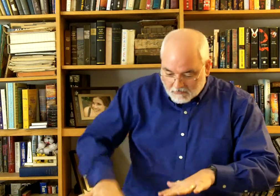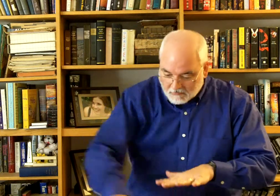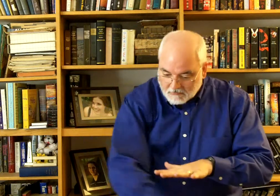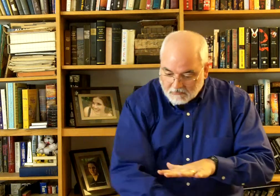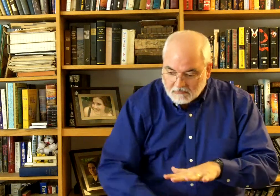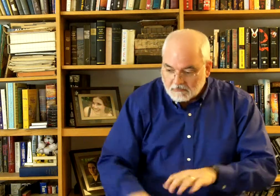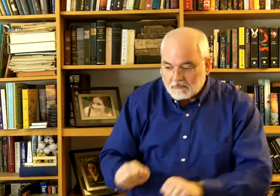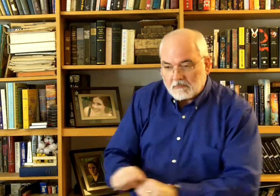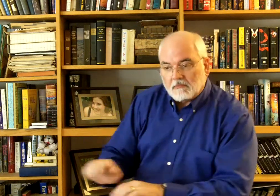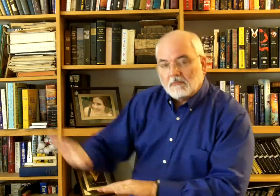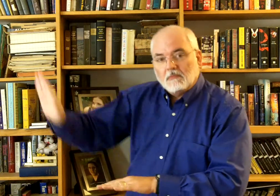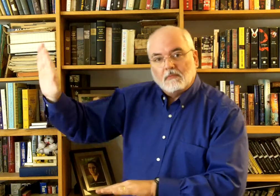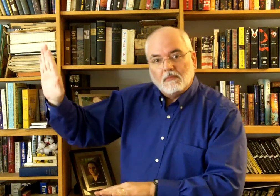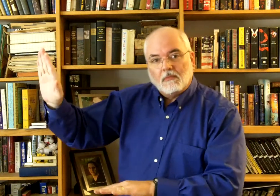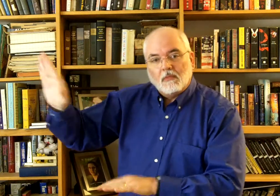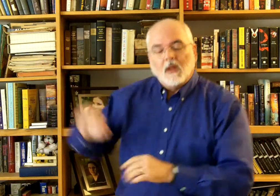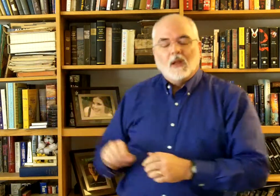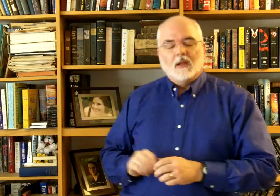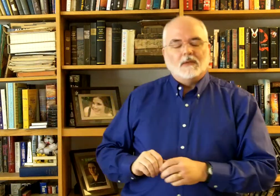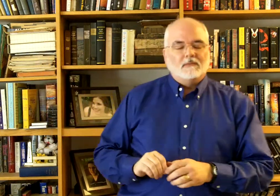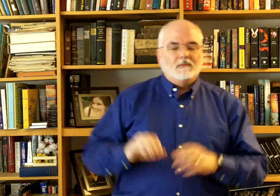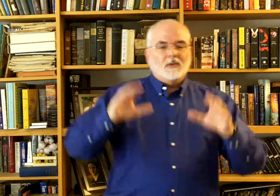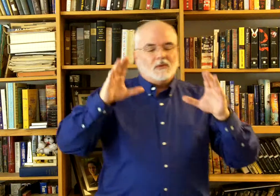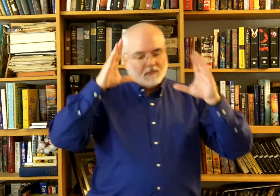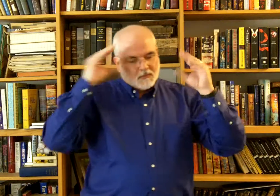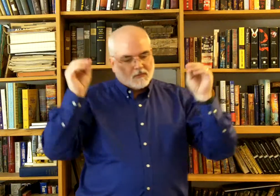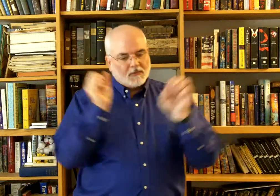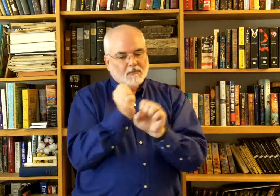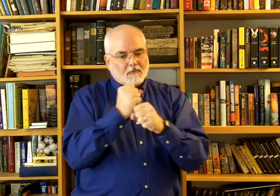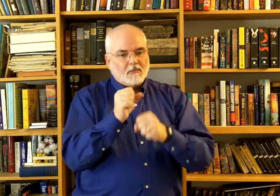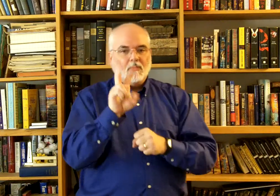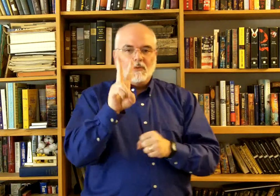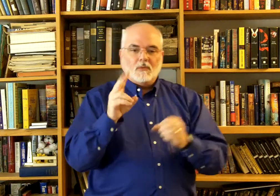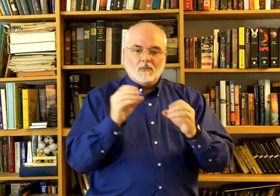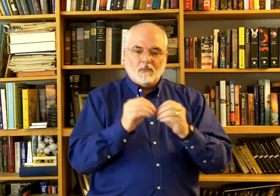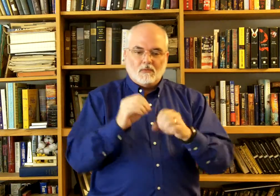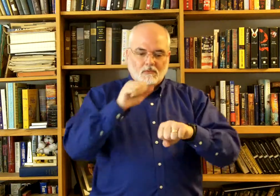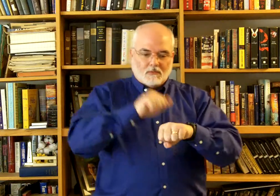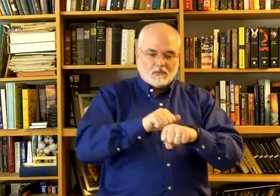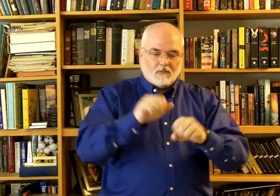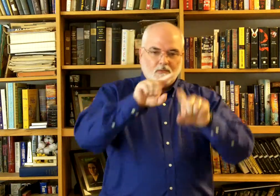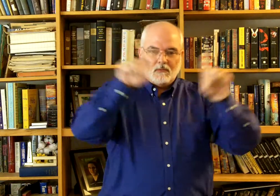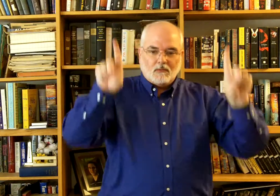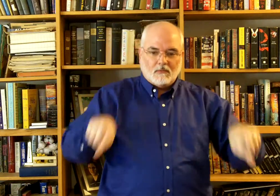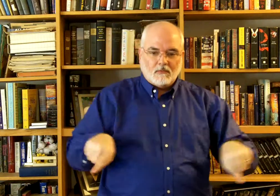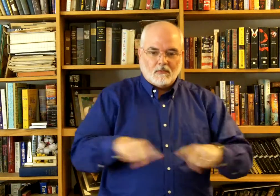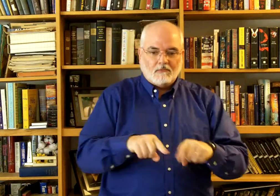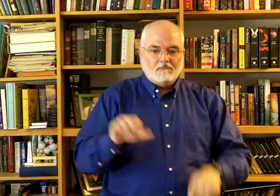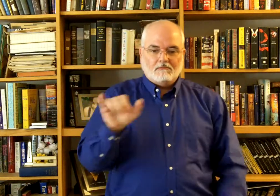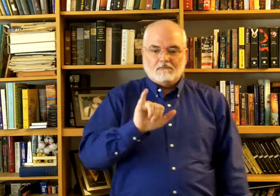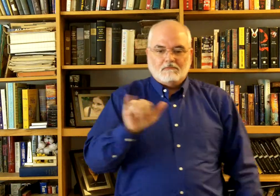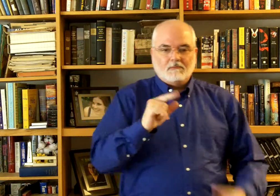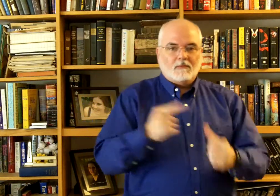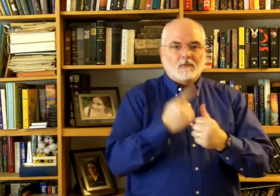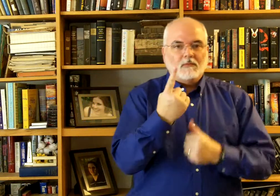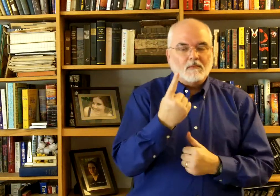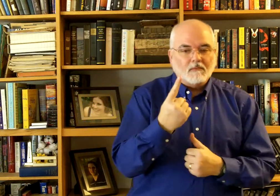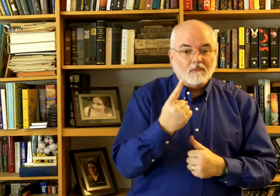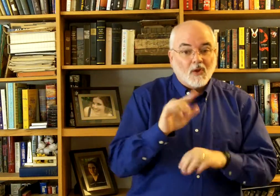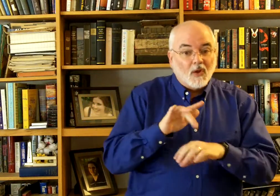So Moses made two more stone tablets, just like the first one. Early the next morning,